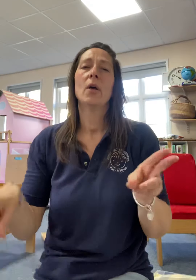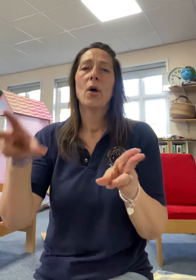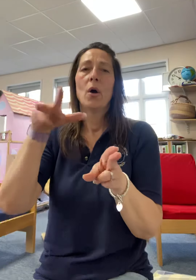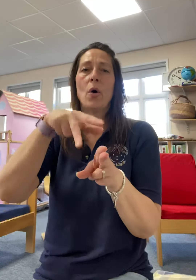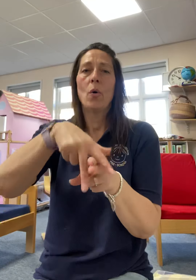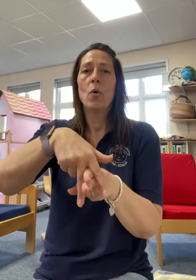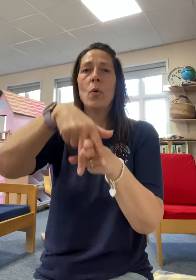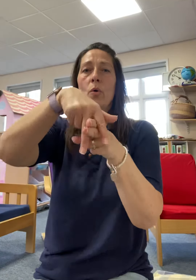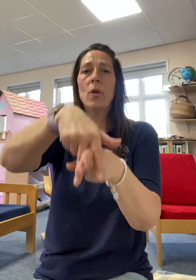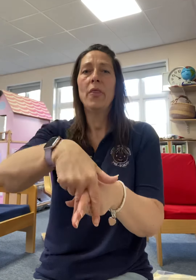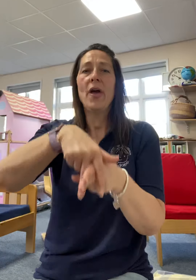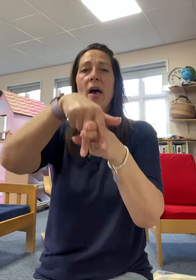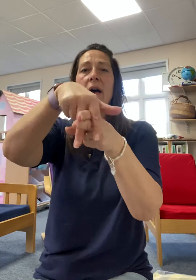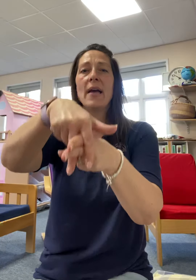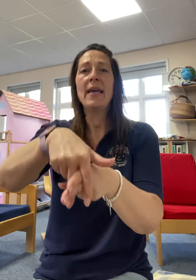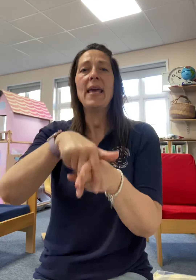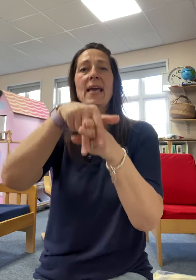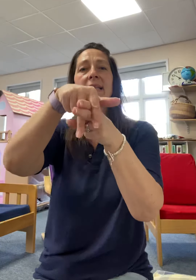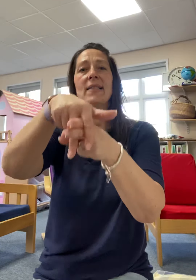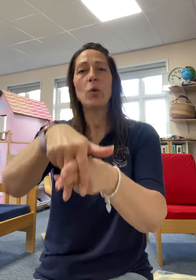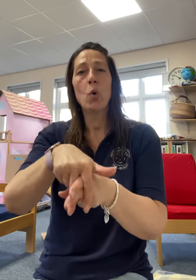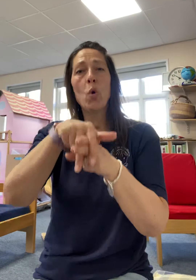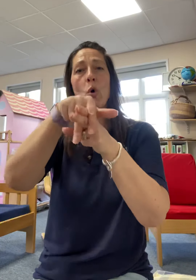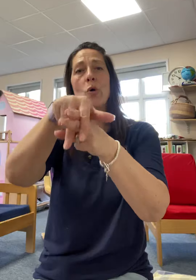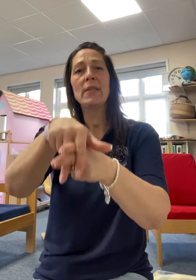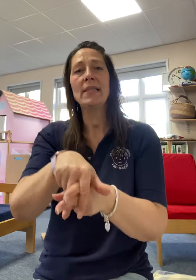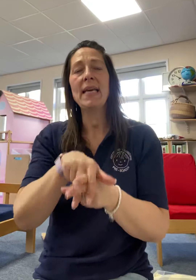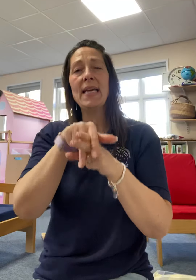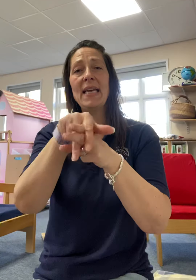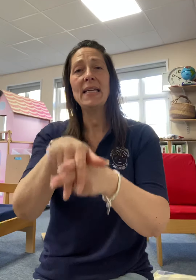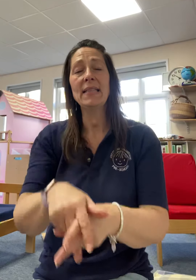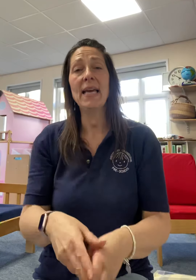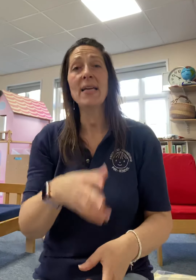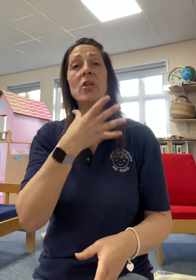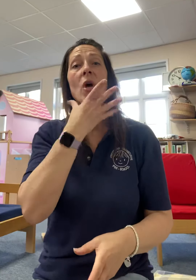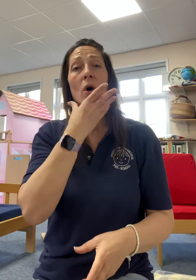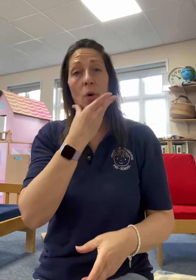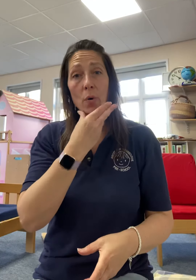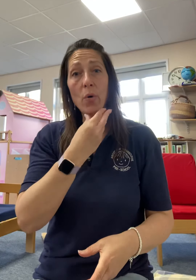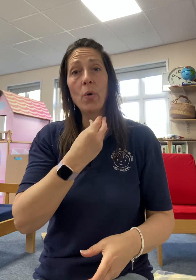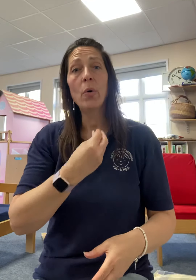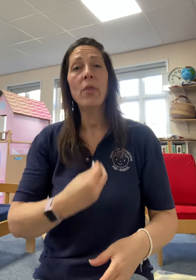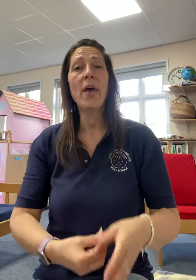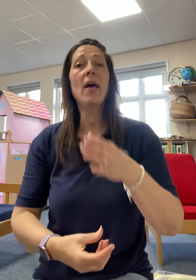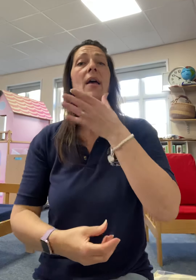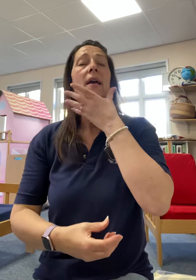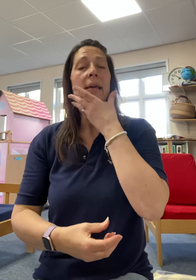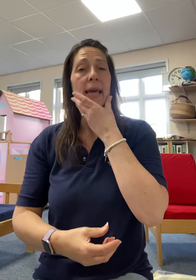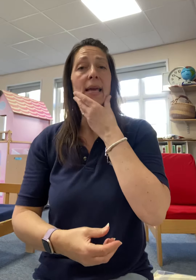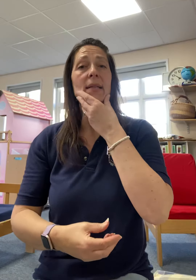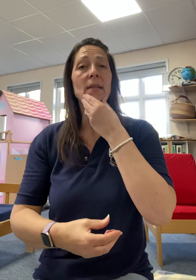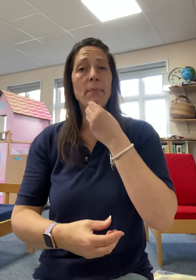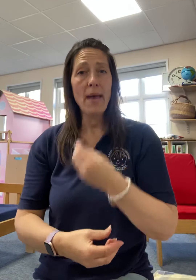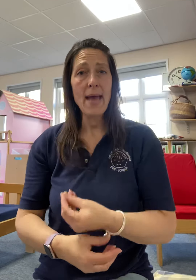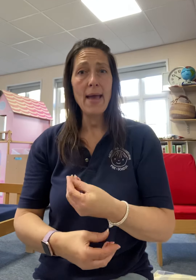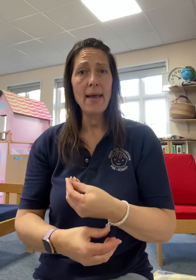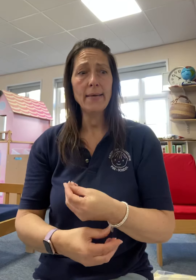All the king's horses and all the king's men